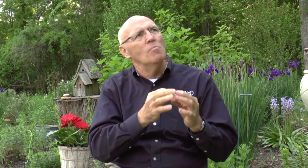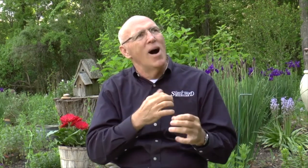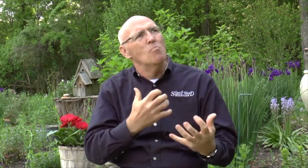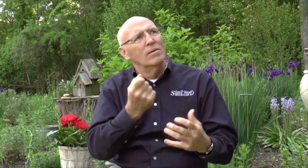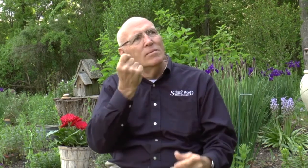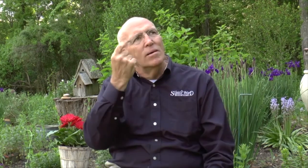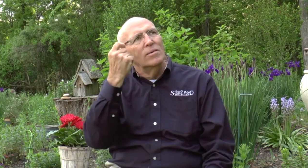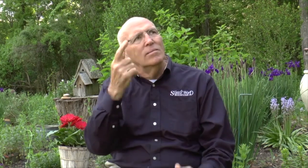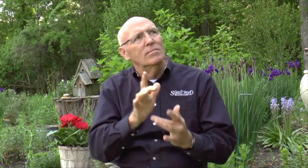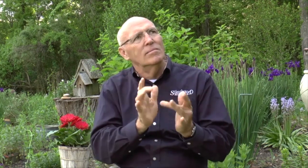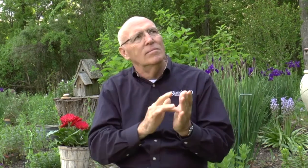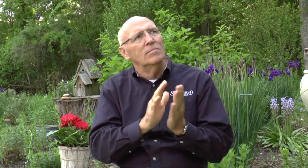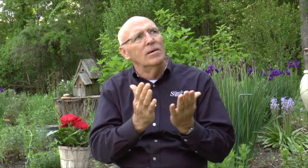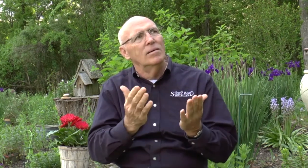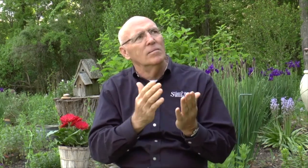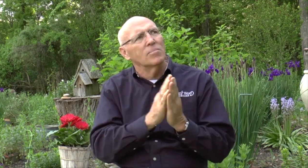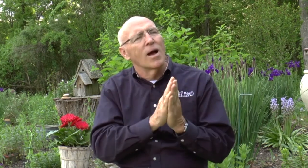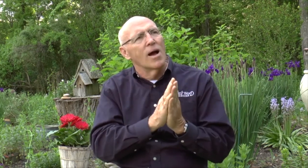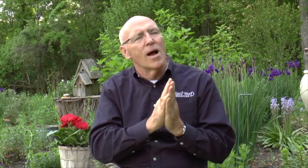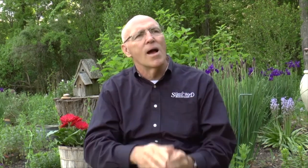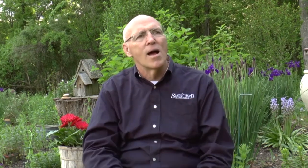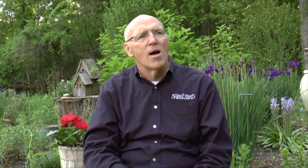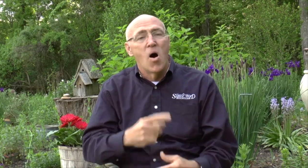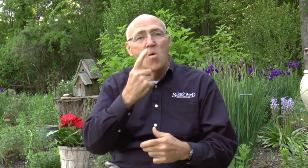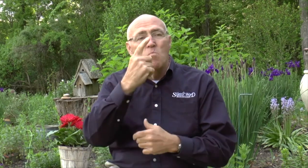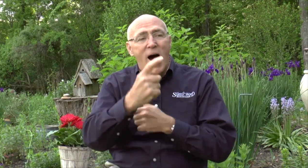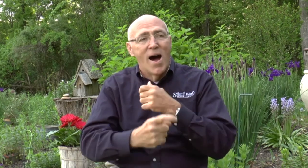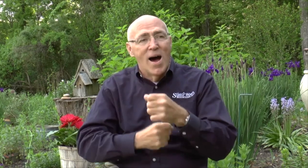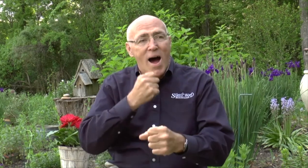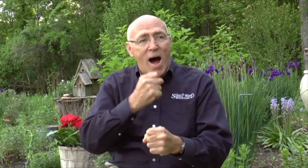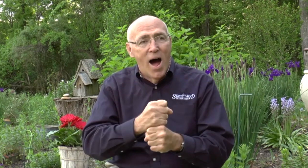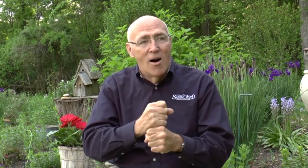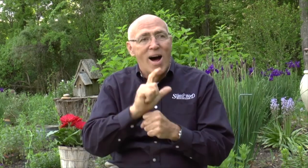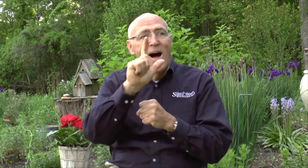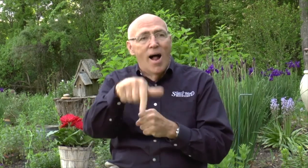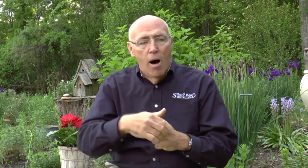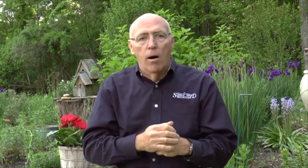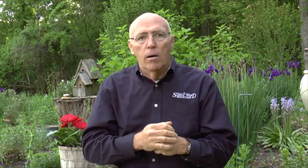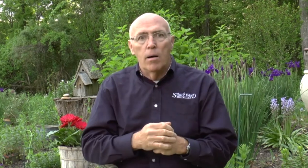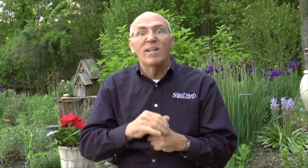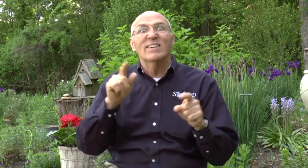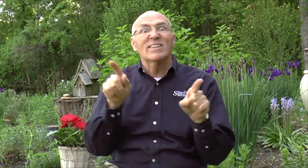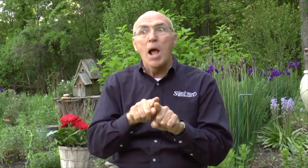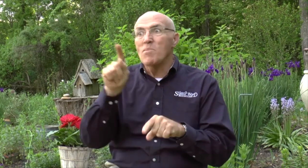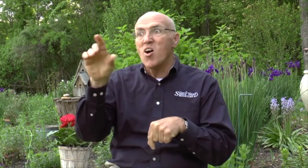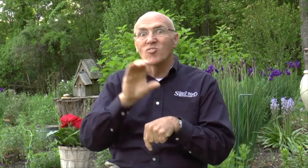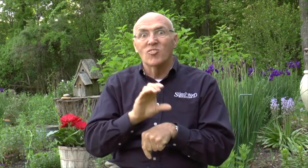I said, Lord, I need an interpreter so I can understand the Bible. And one year later, the